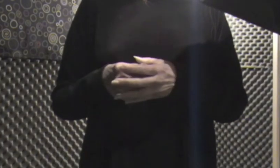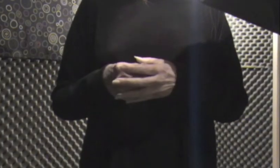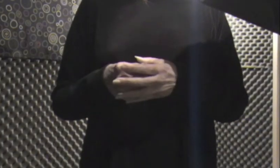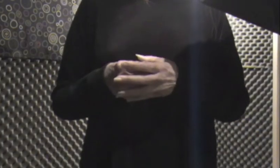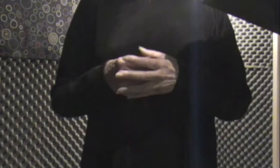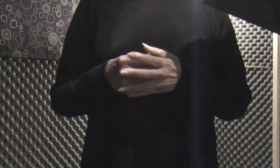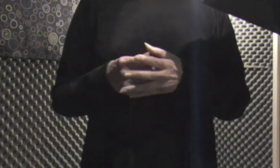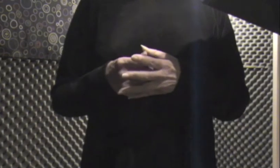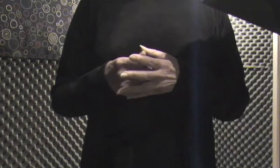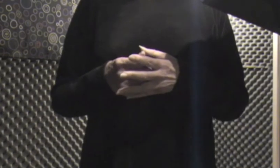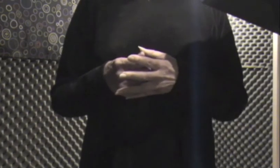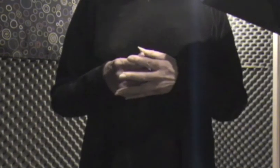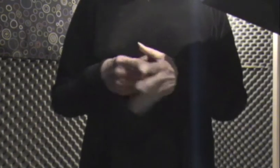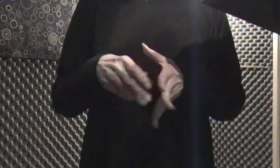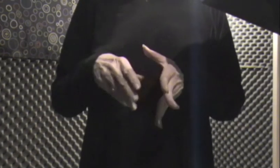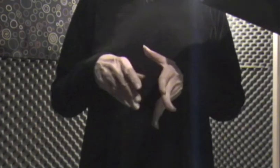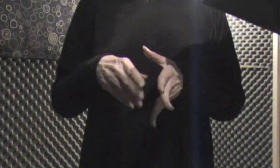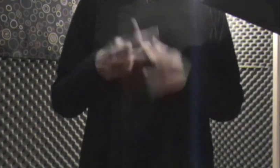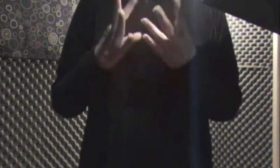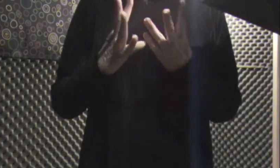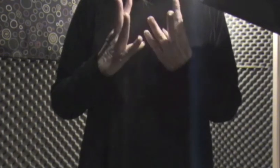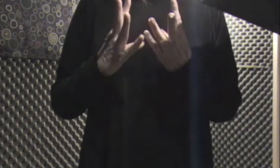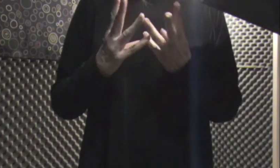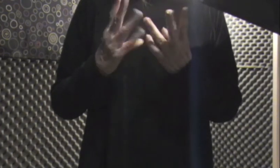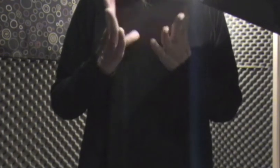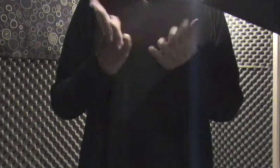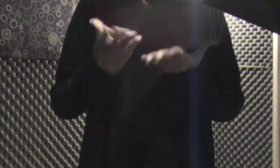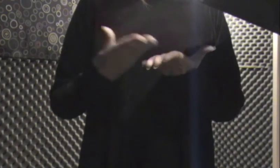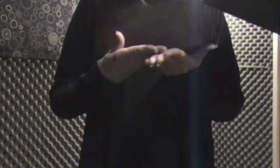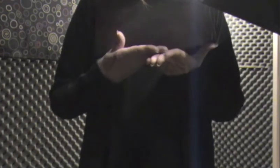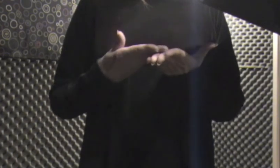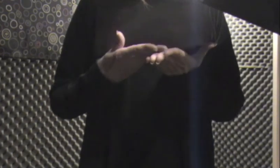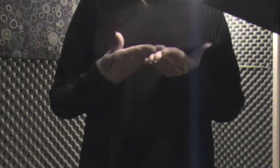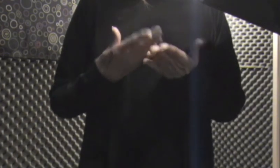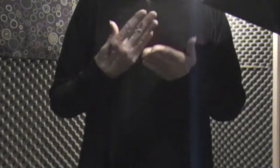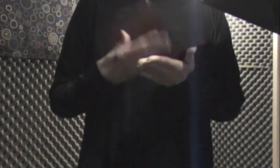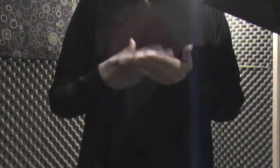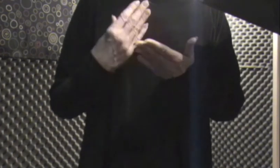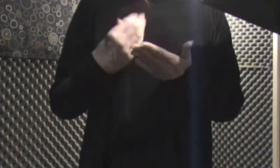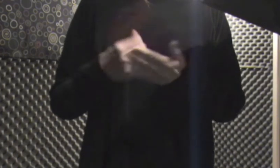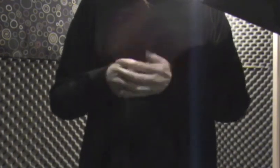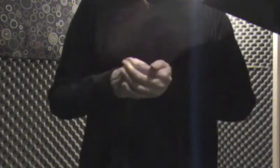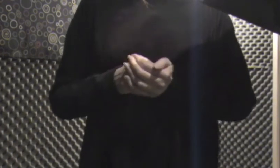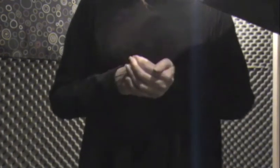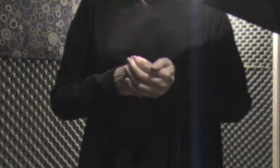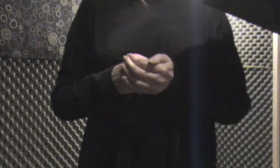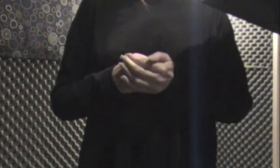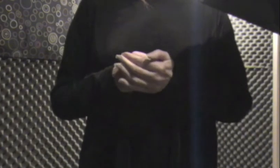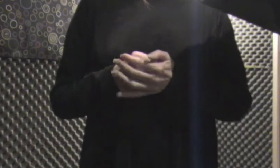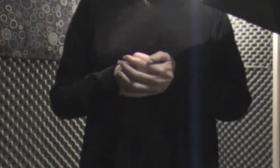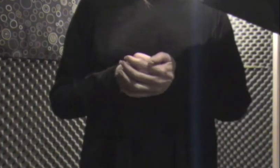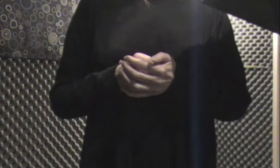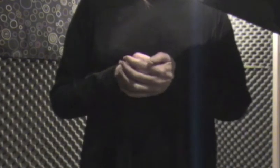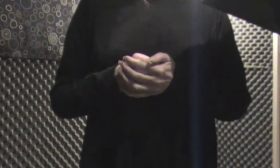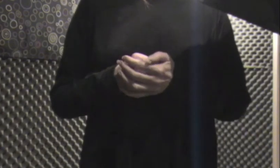Please Here I am House dress Hair in a rag Payless shoes Three rooms In a Coney Island Walk up